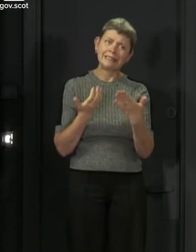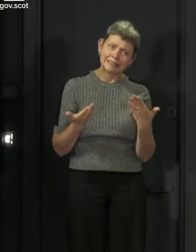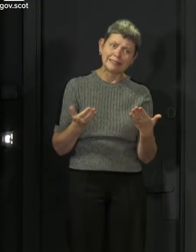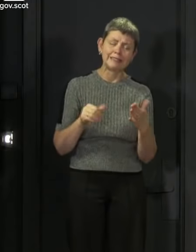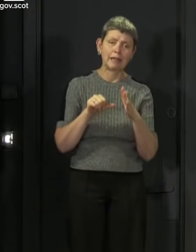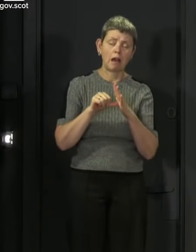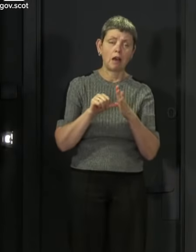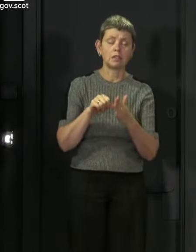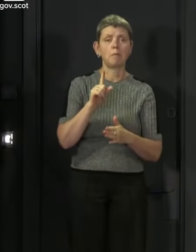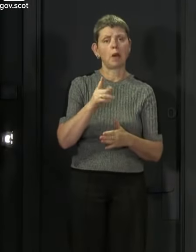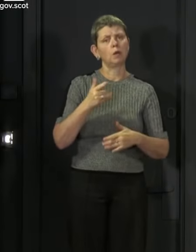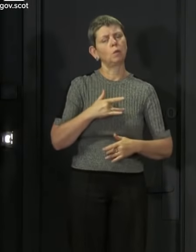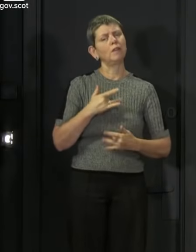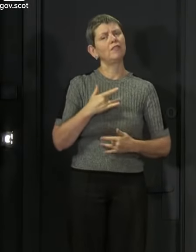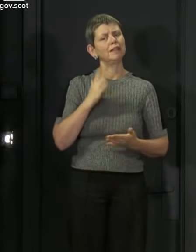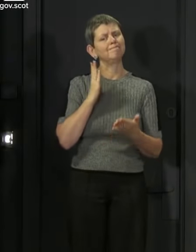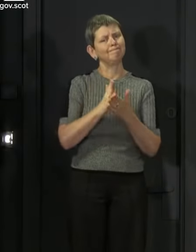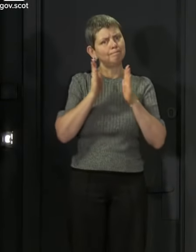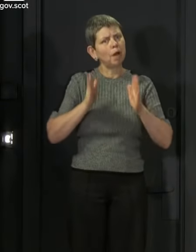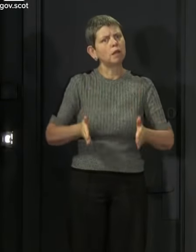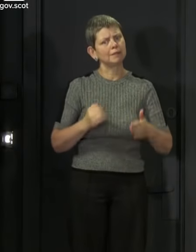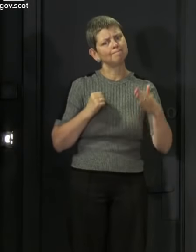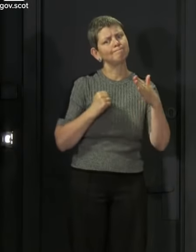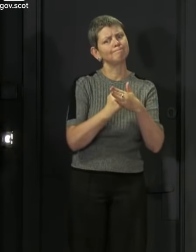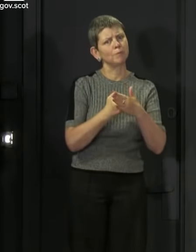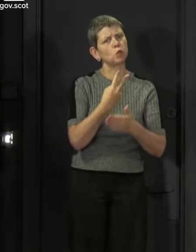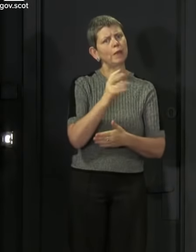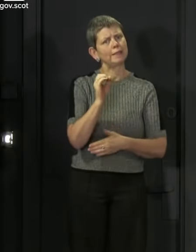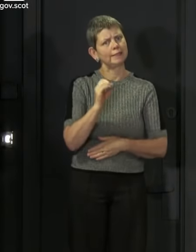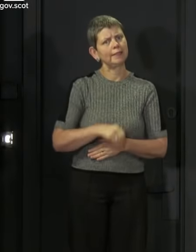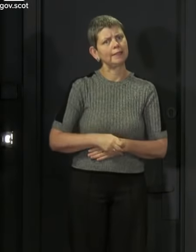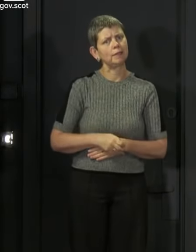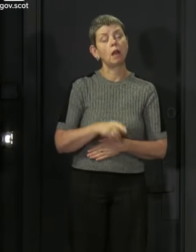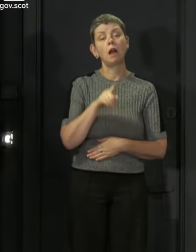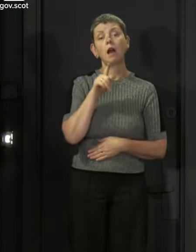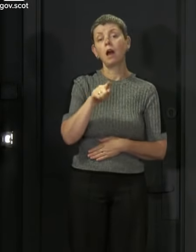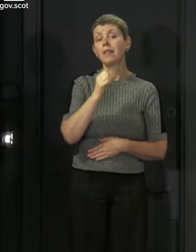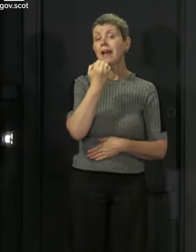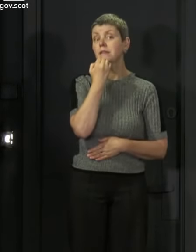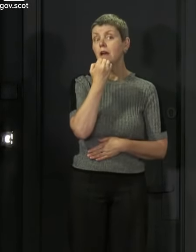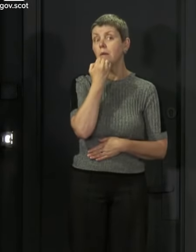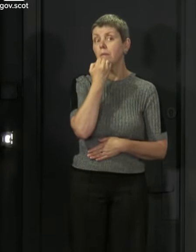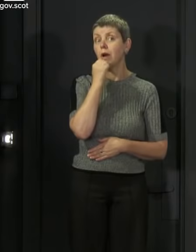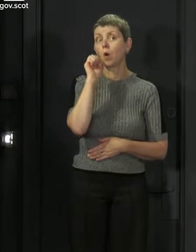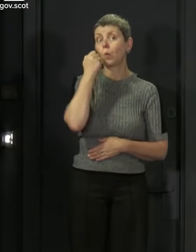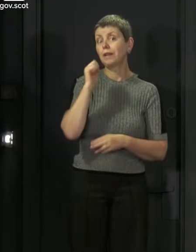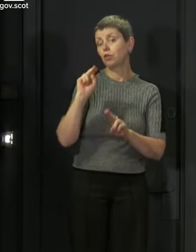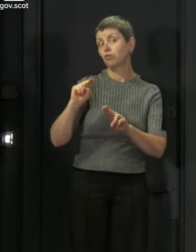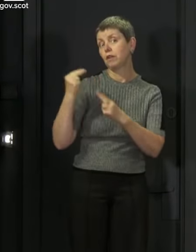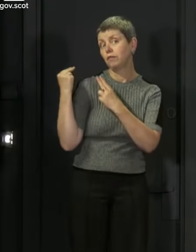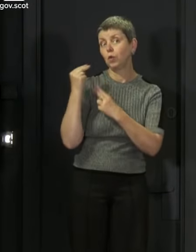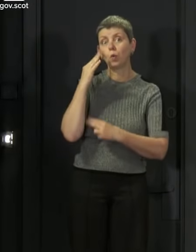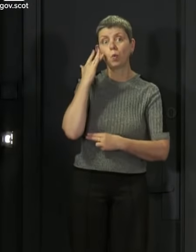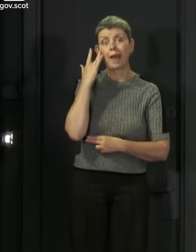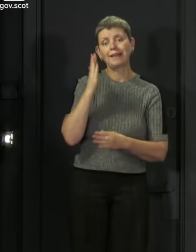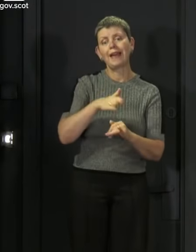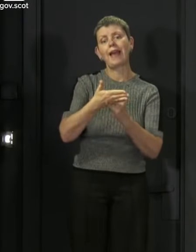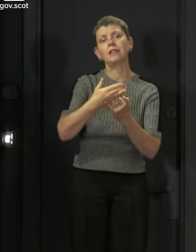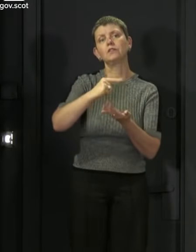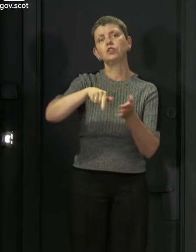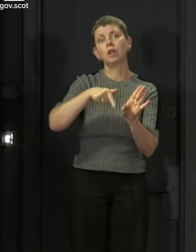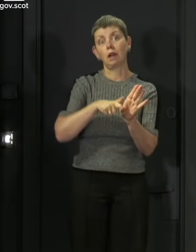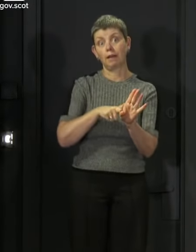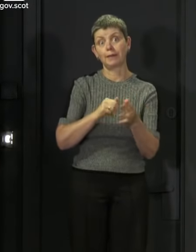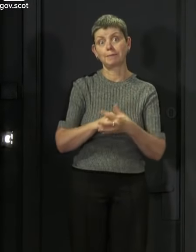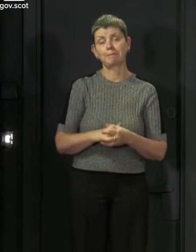at present we consider that to be a necessary precaution. But that limit will be reviewed again at the end of July. Let me now